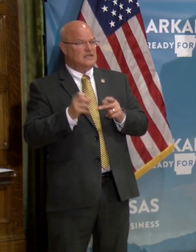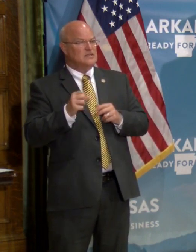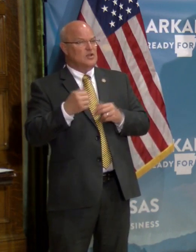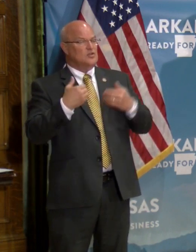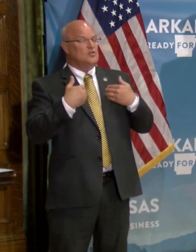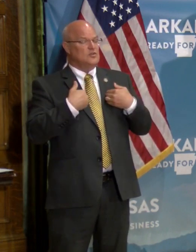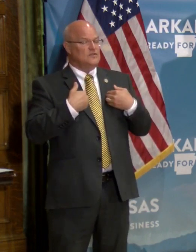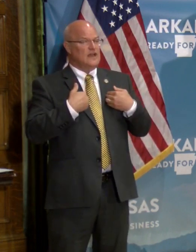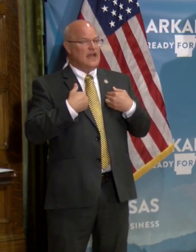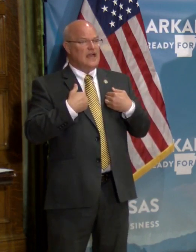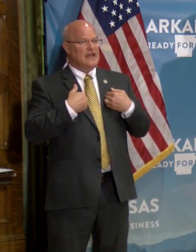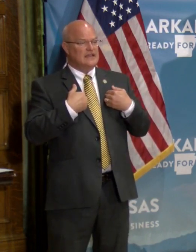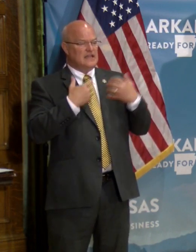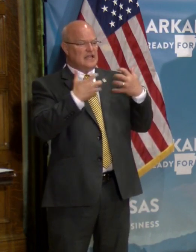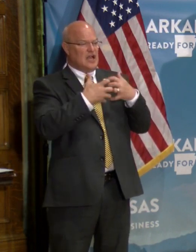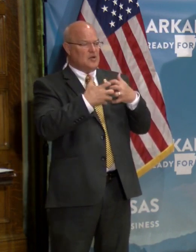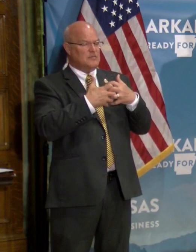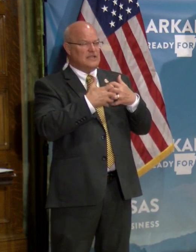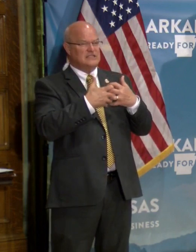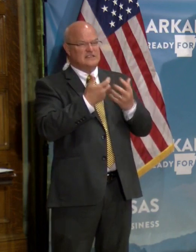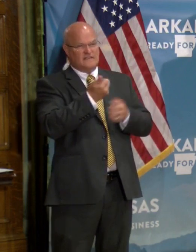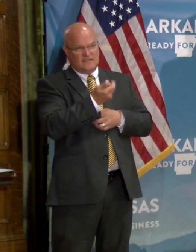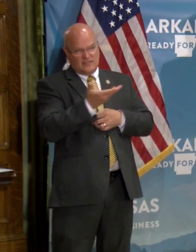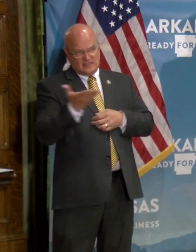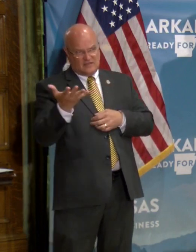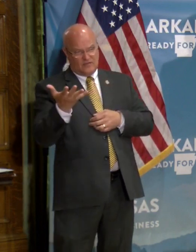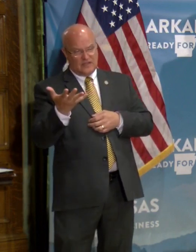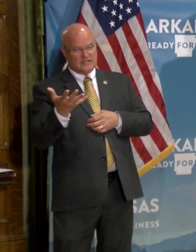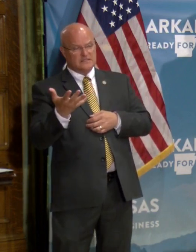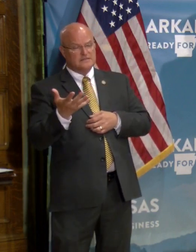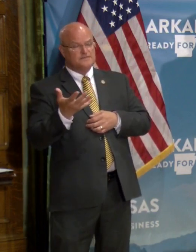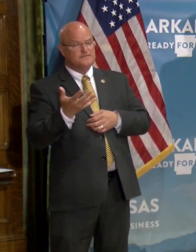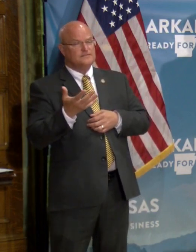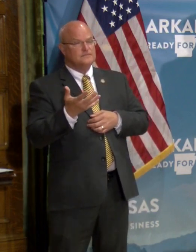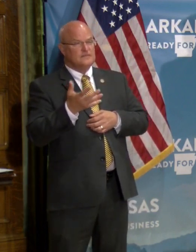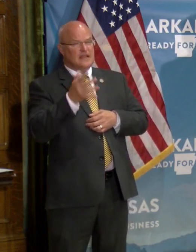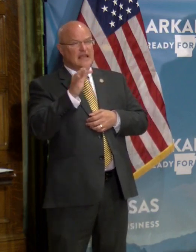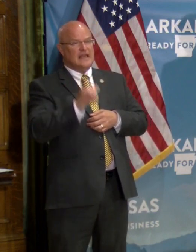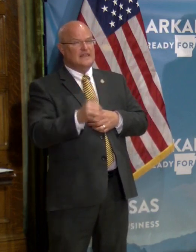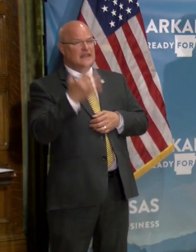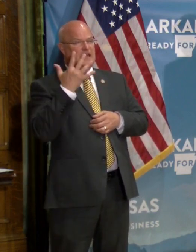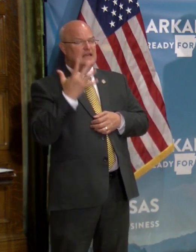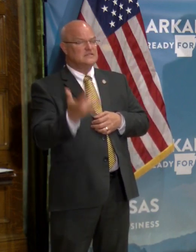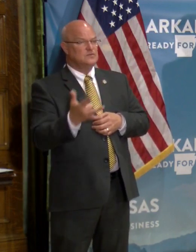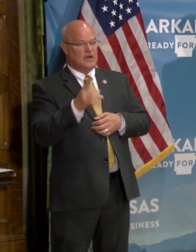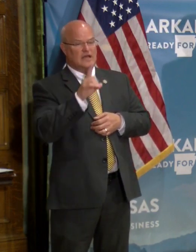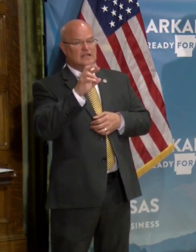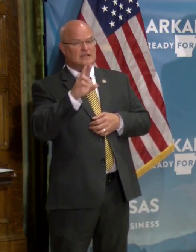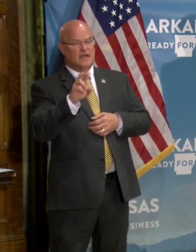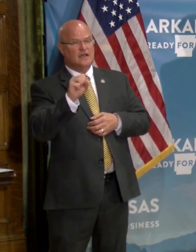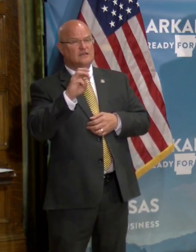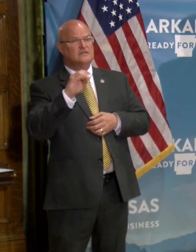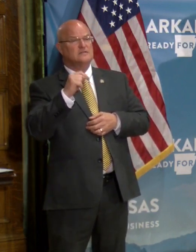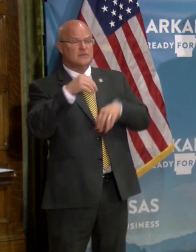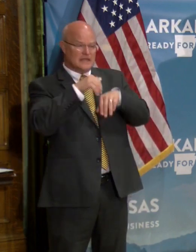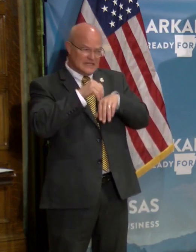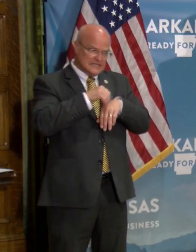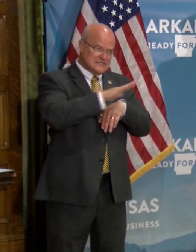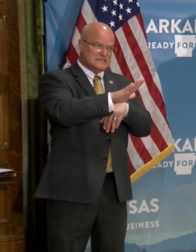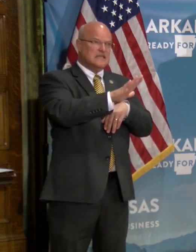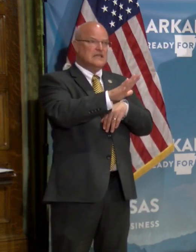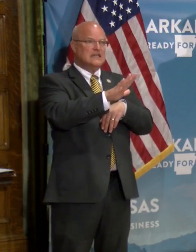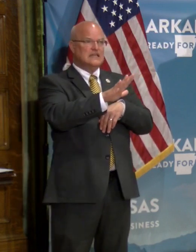So, you've had a combination of factors and, uh, that's why, uh, Dr. Smith sent in